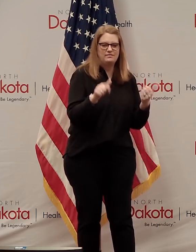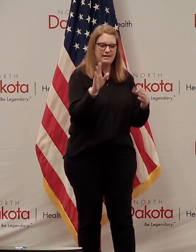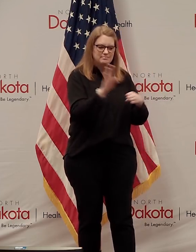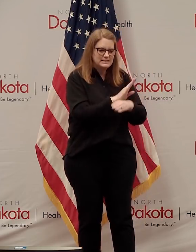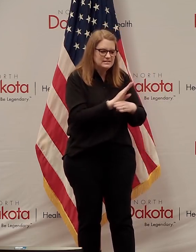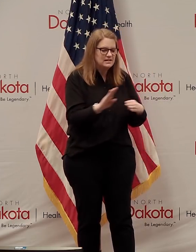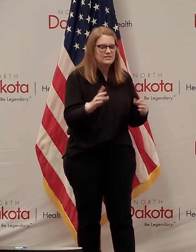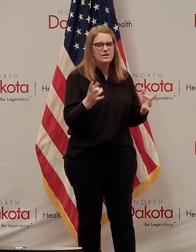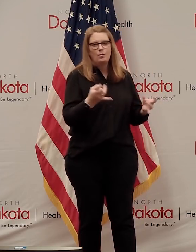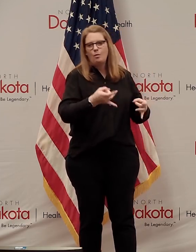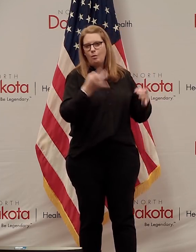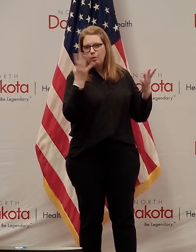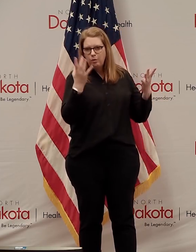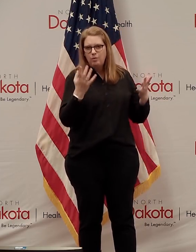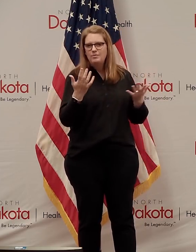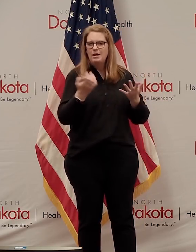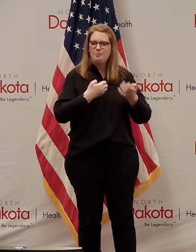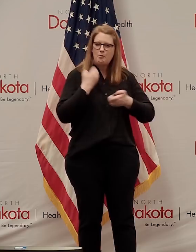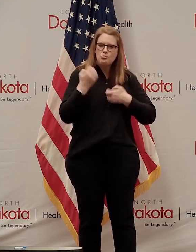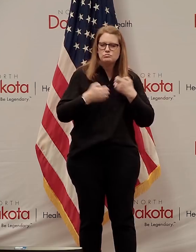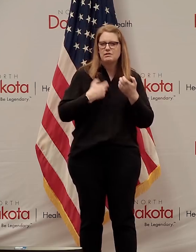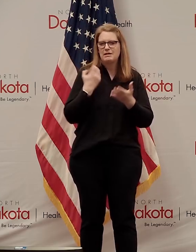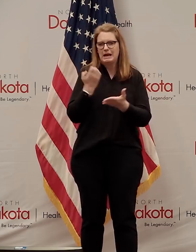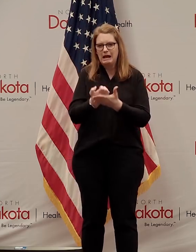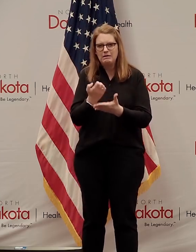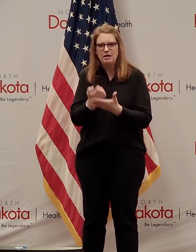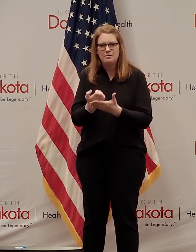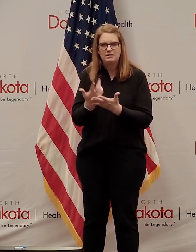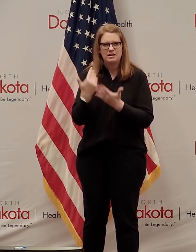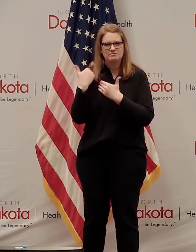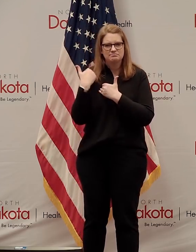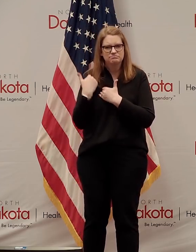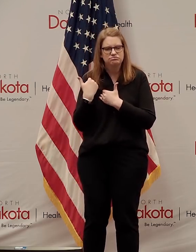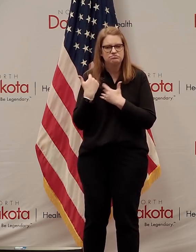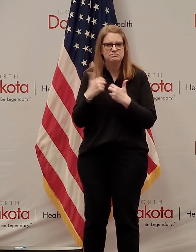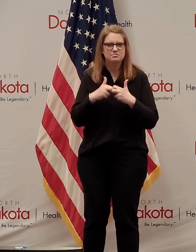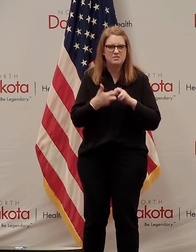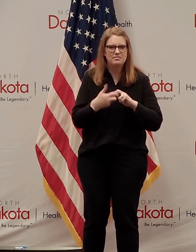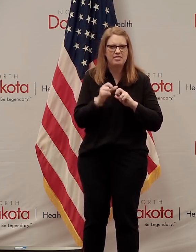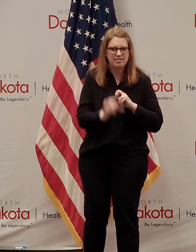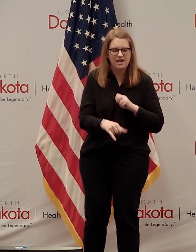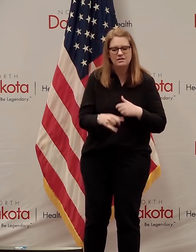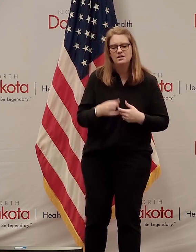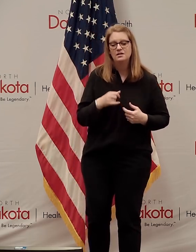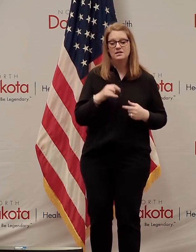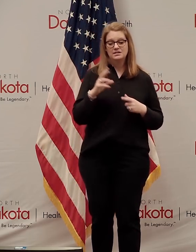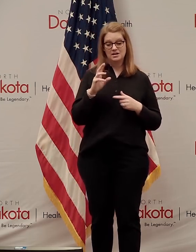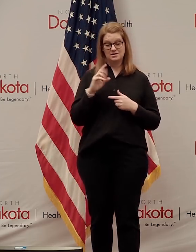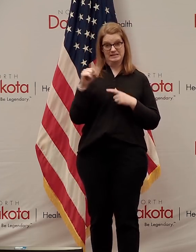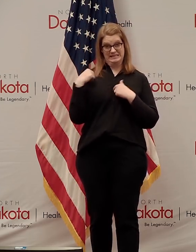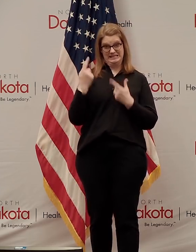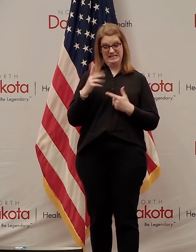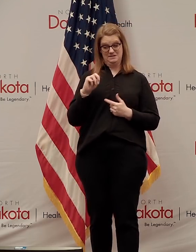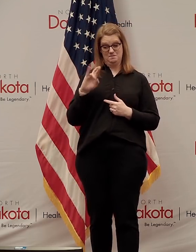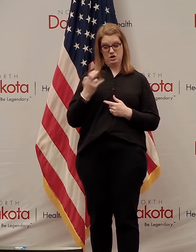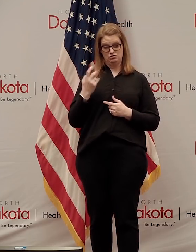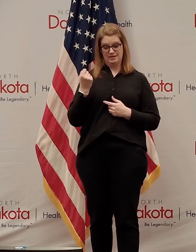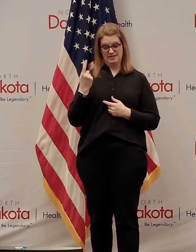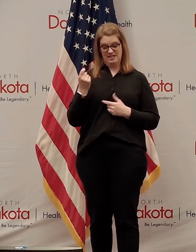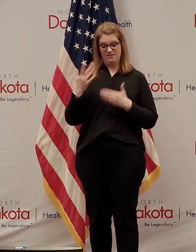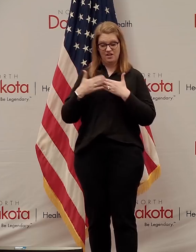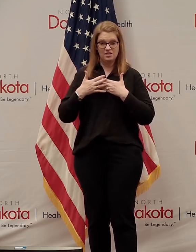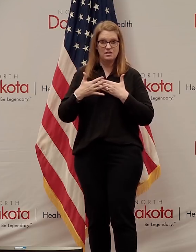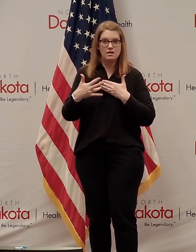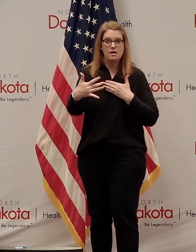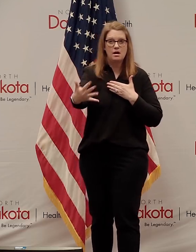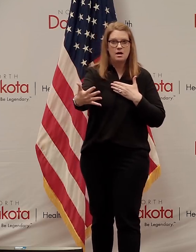a wake of both emotional and economic hardship. But during this time since March 11th in our first case, we've also learned a lot about ourselves